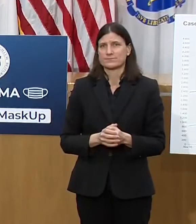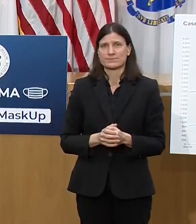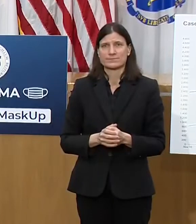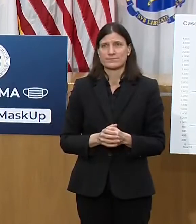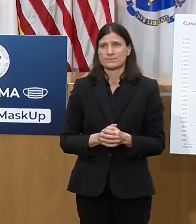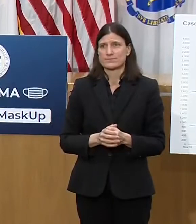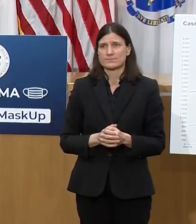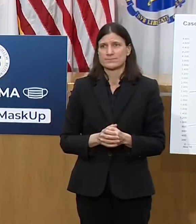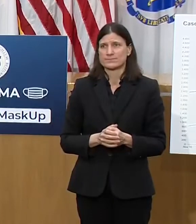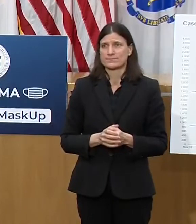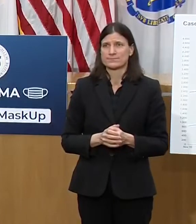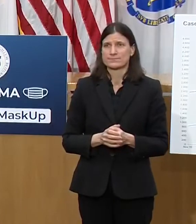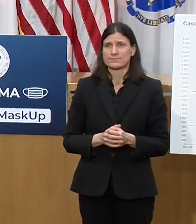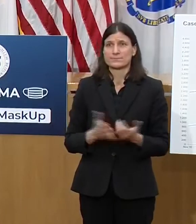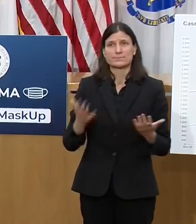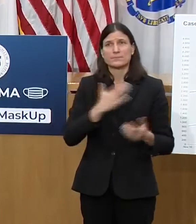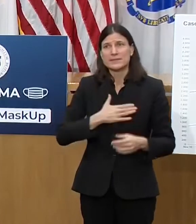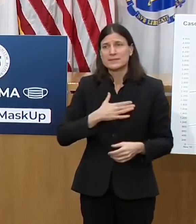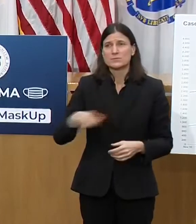and follow the rules